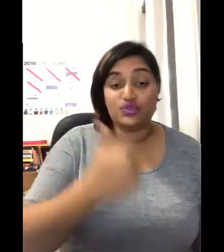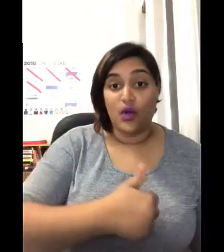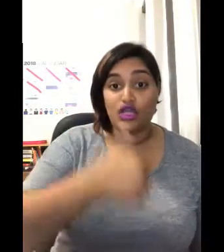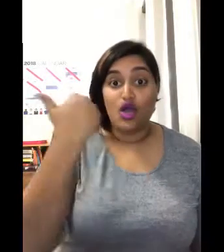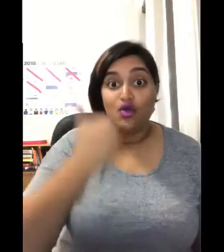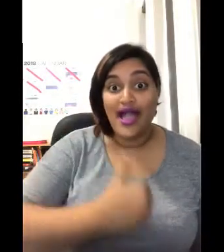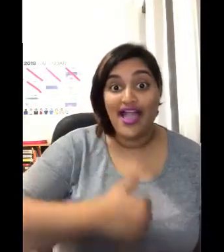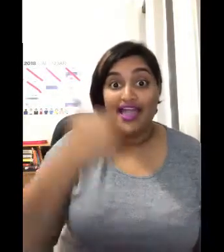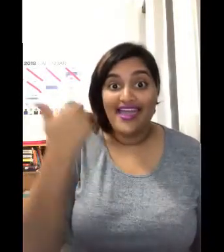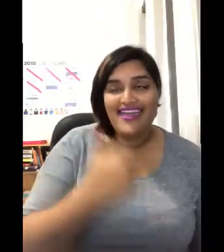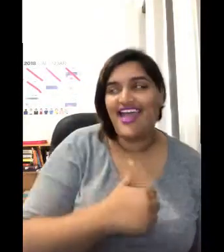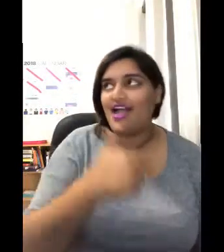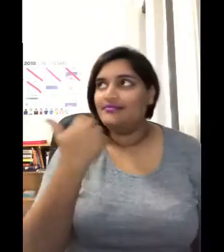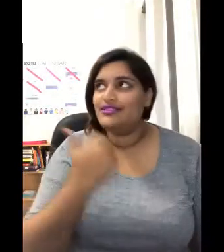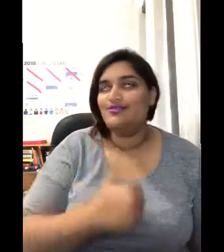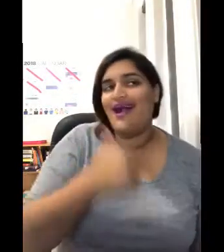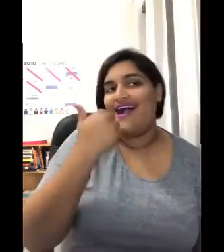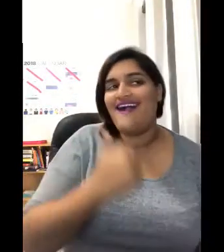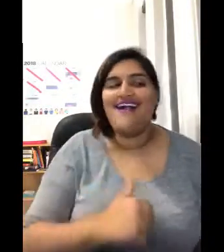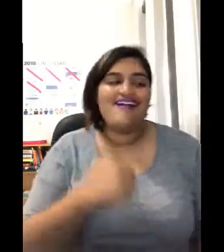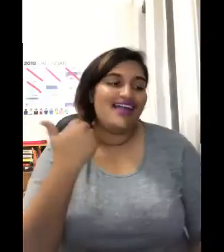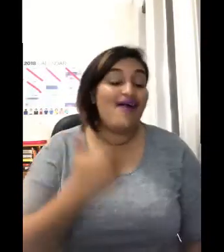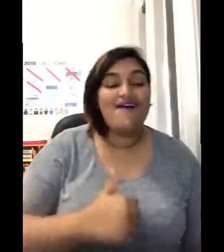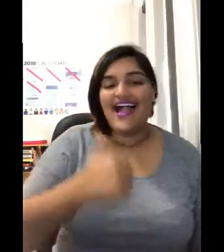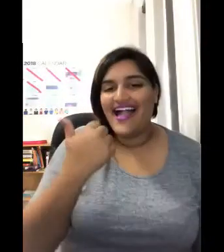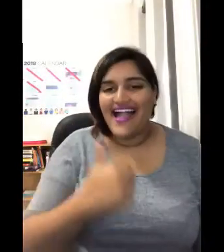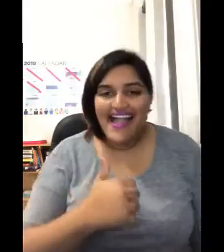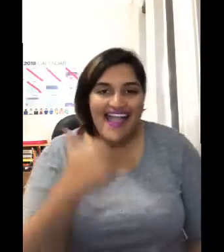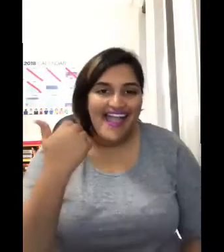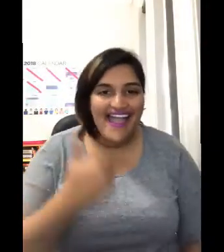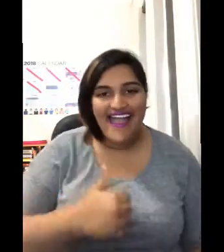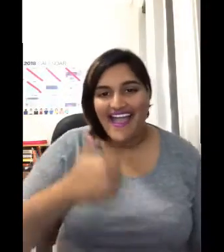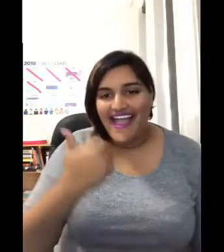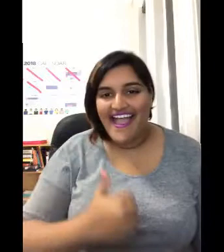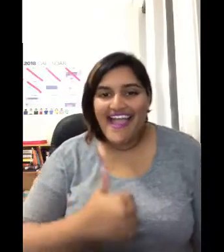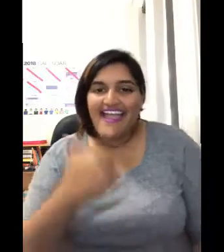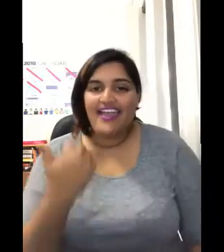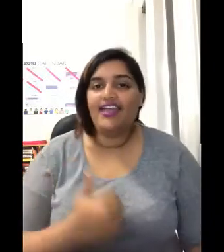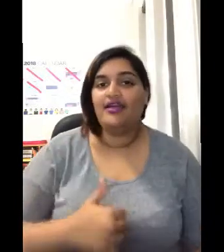Walk away Walk away